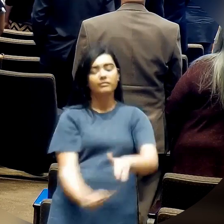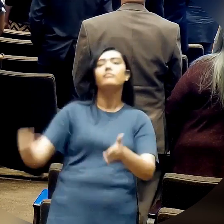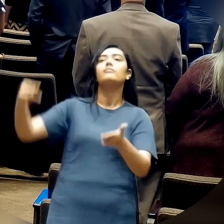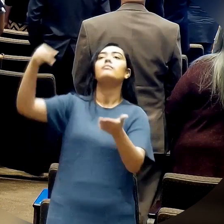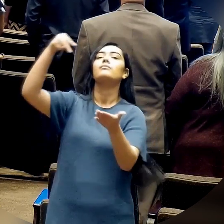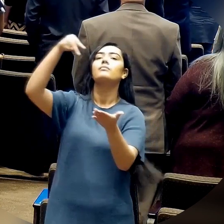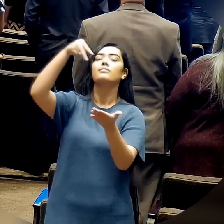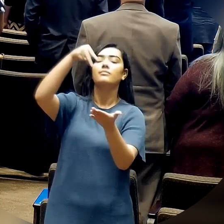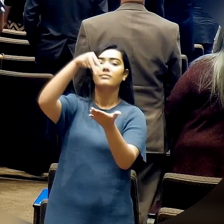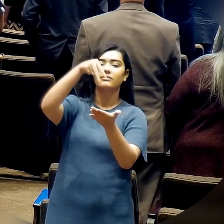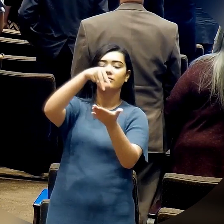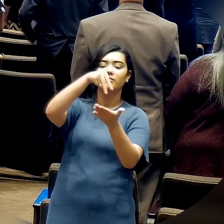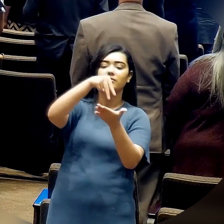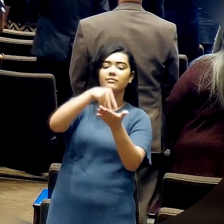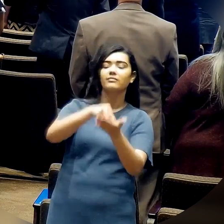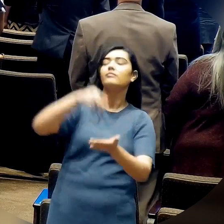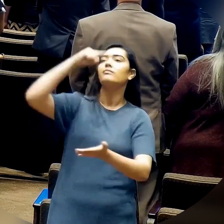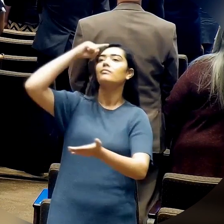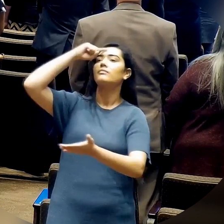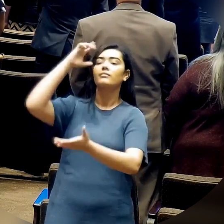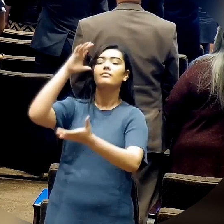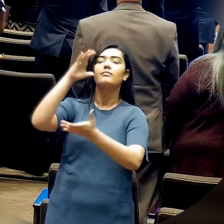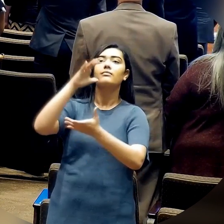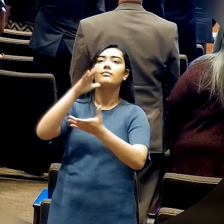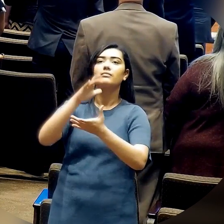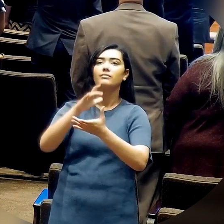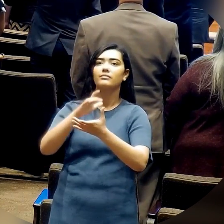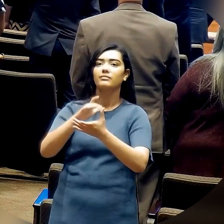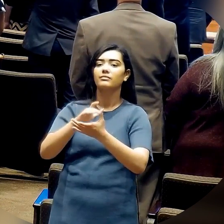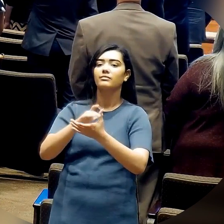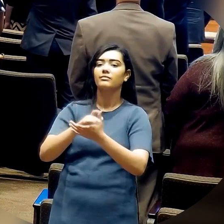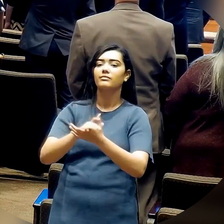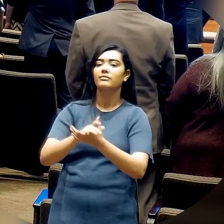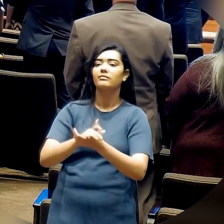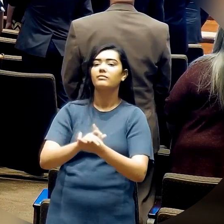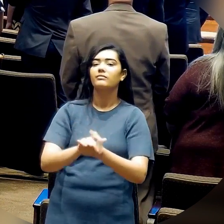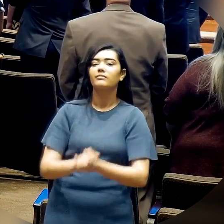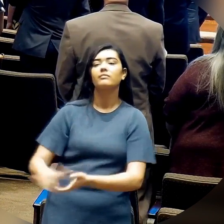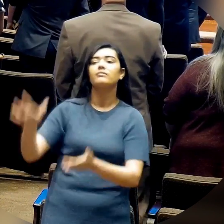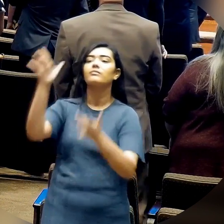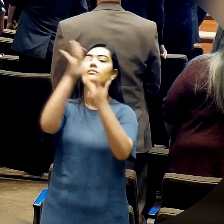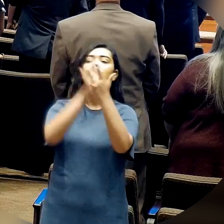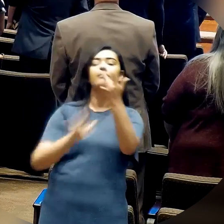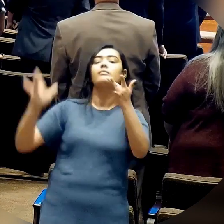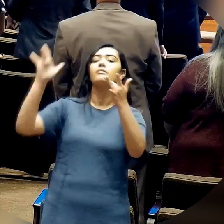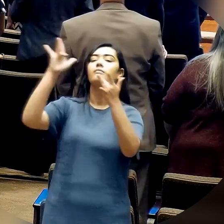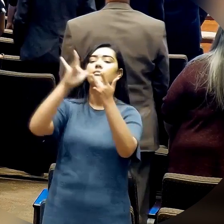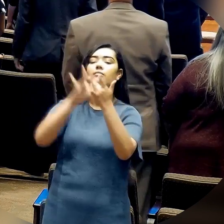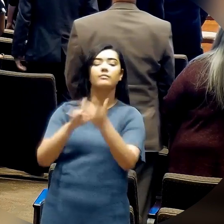I believe in rose